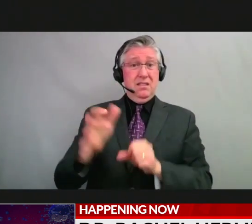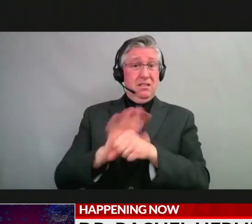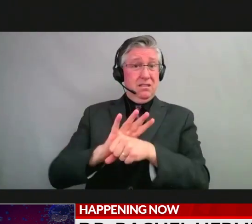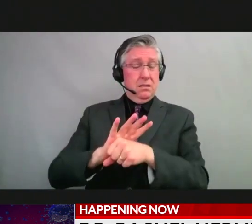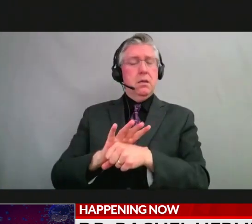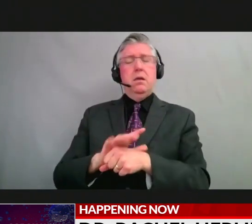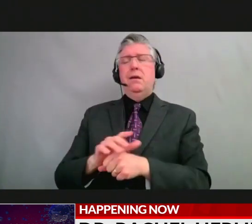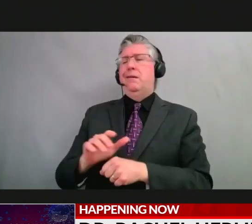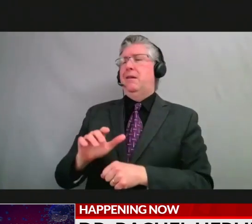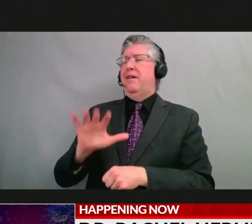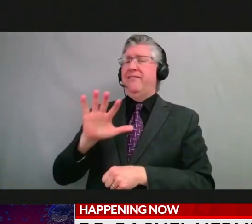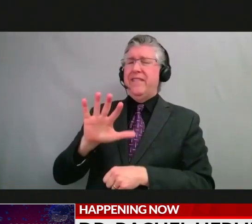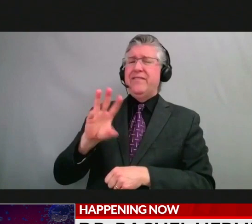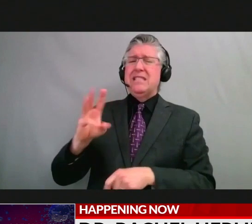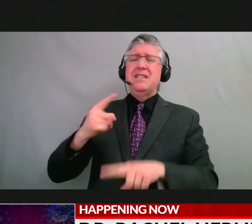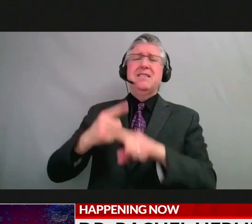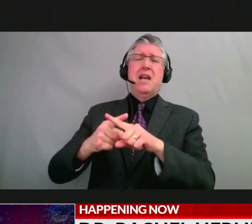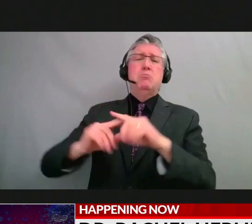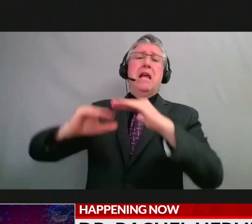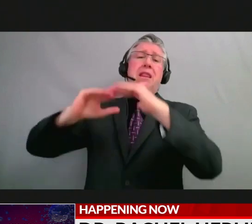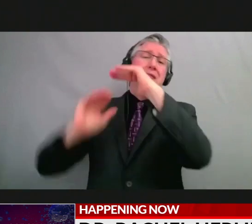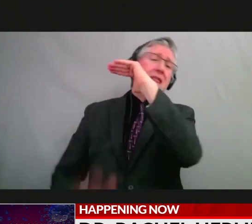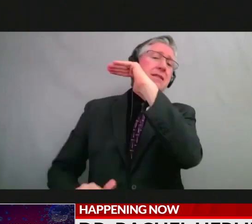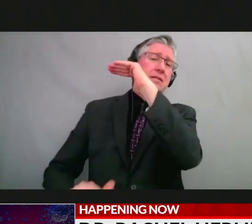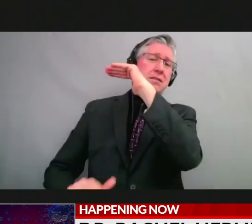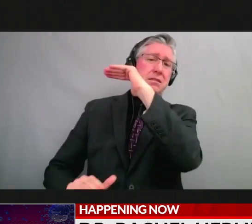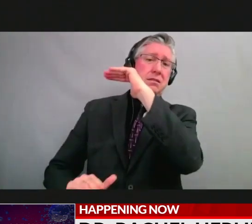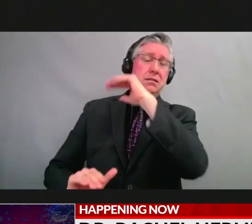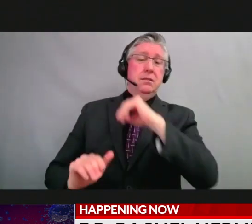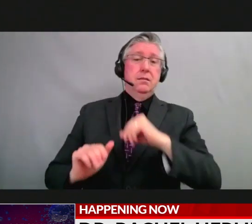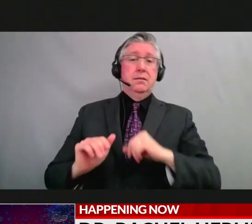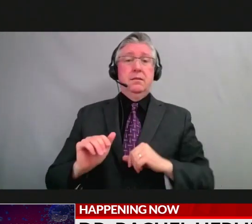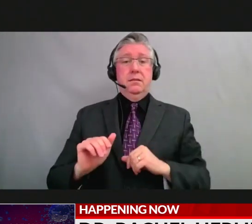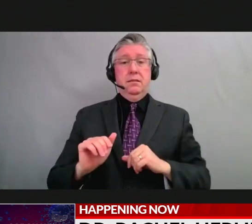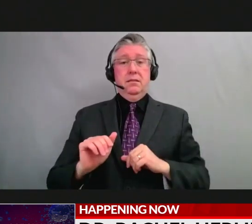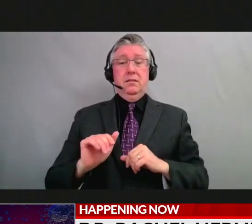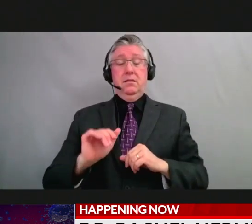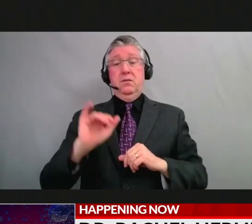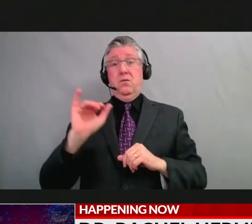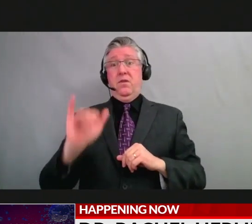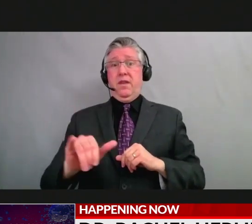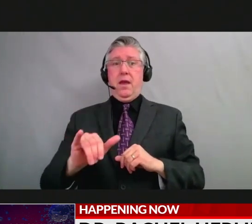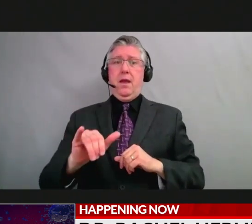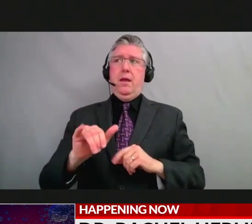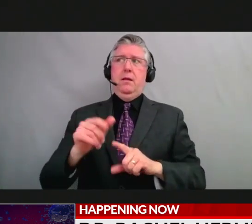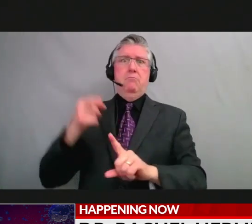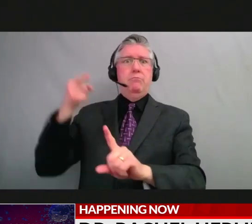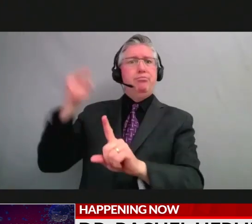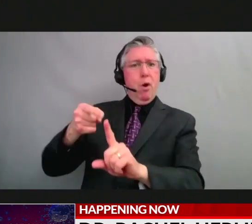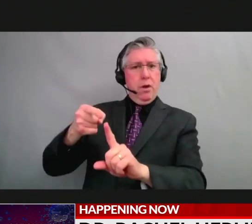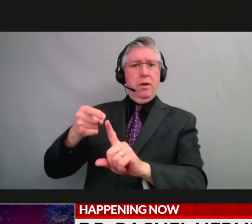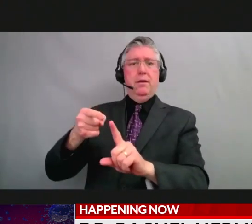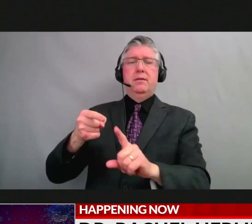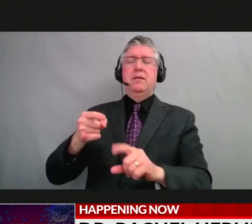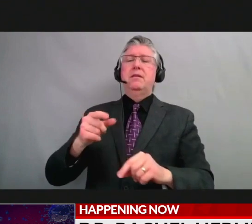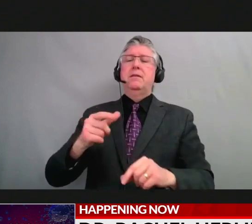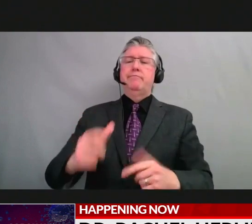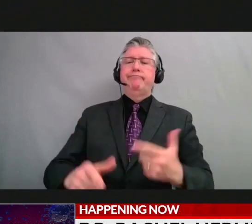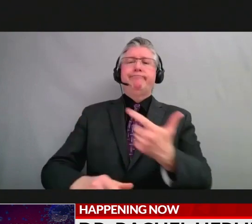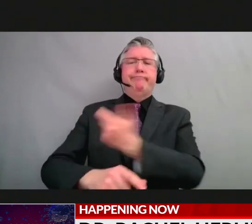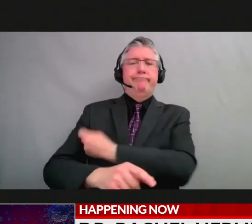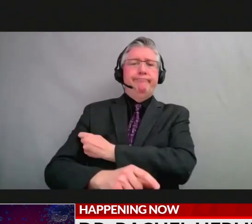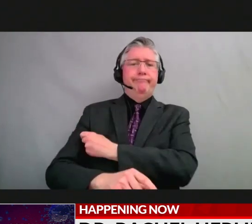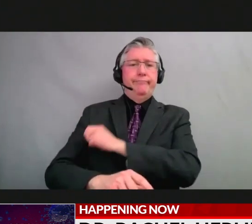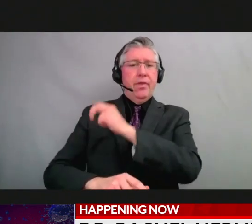of risk between those two populations. So, again, booster doses, those third doses really continue to be the best way to prevent severe disease outcomes.